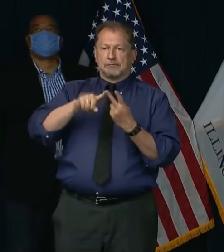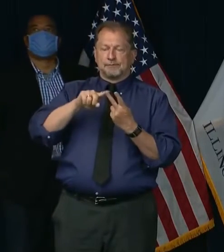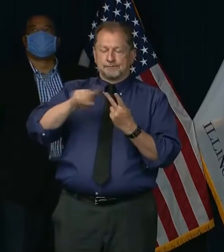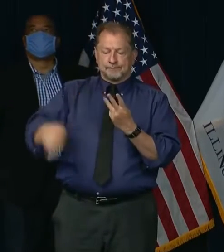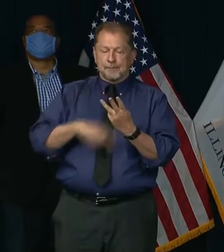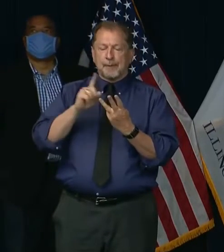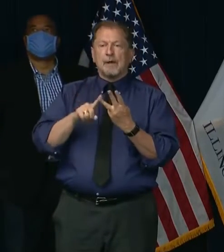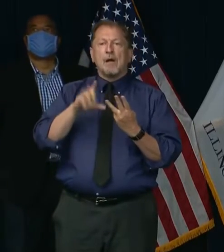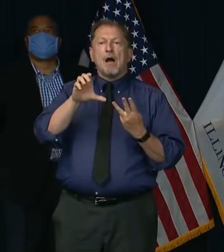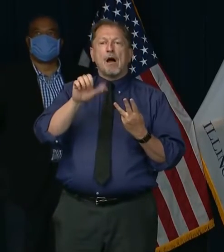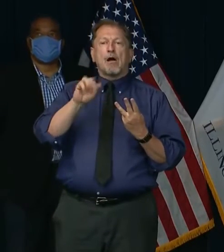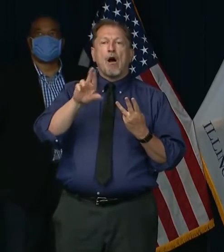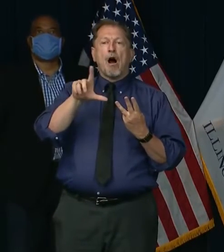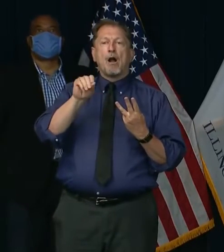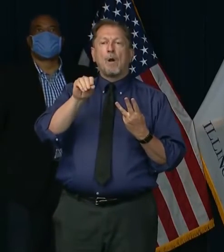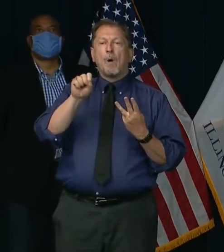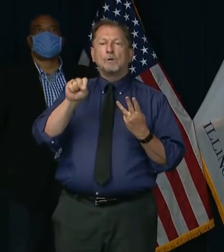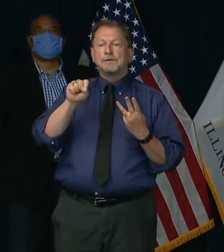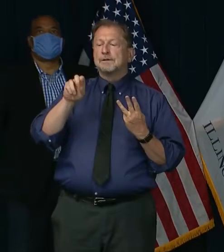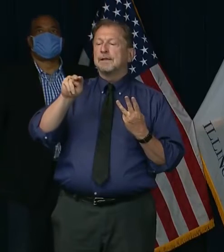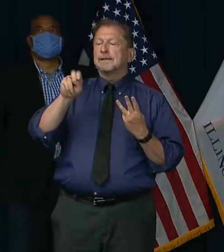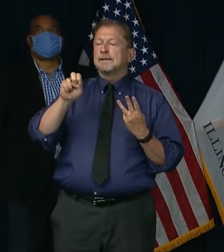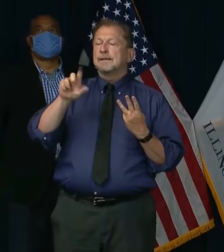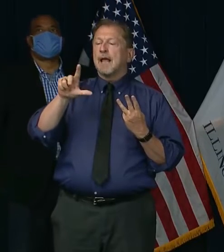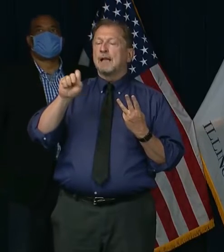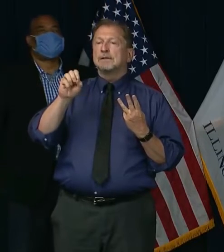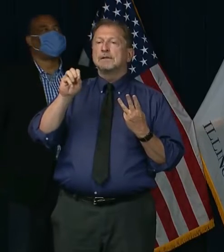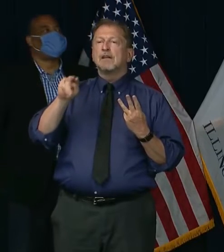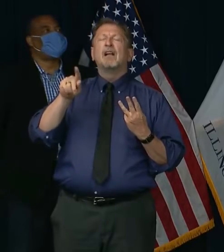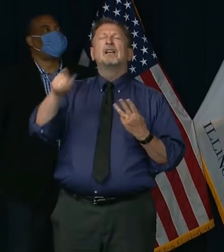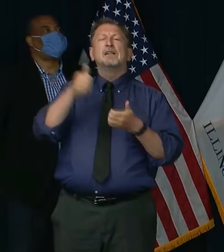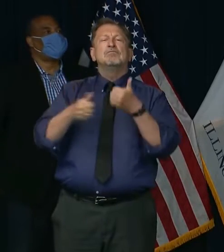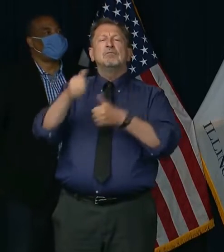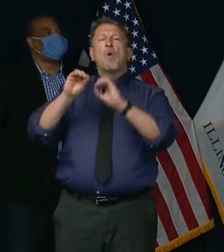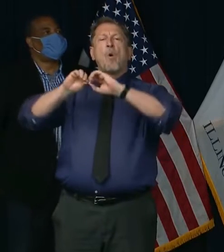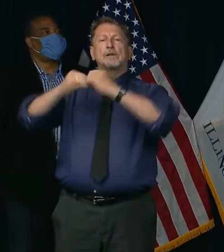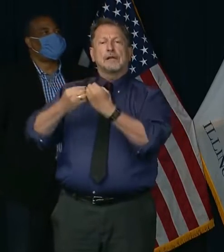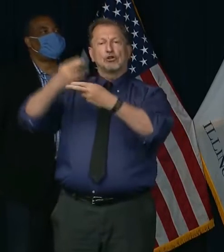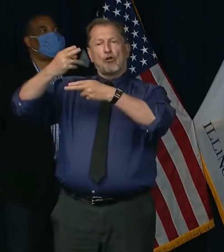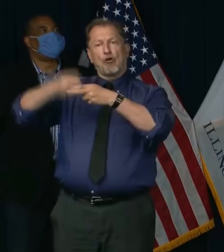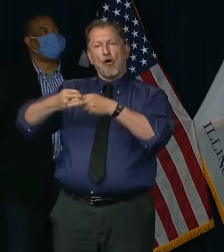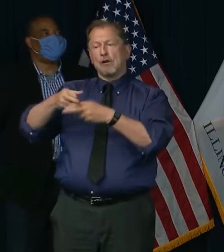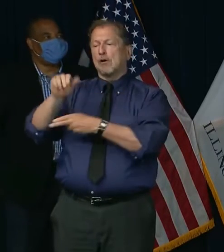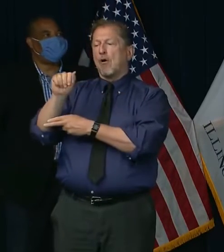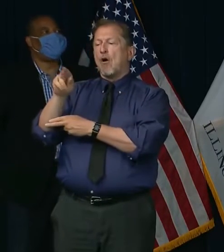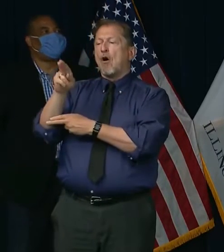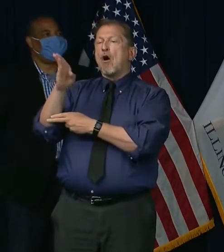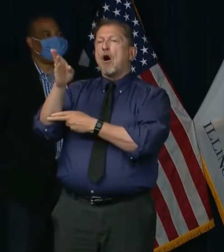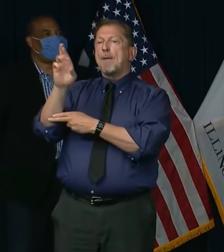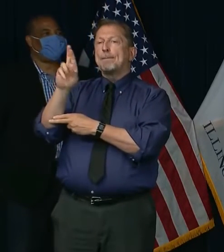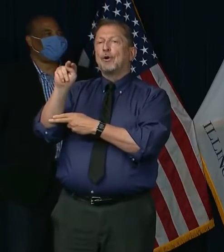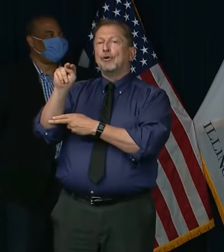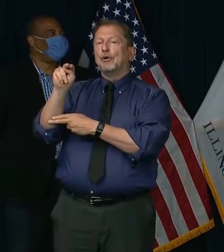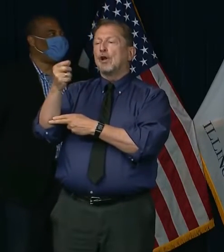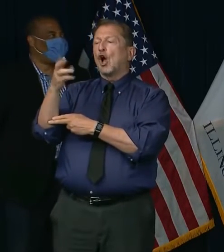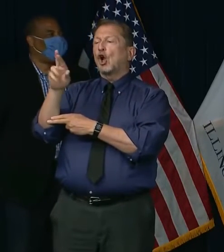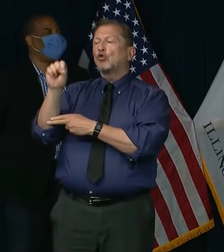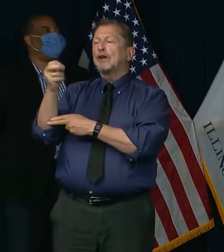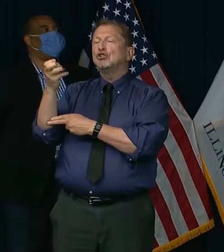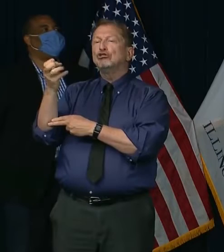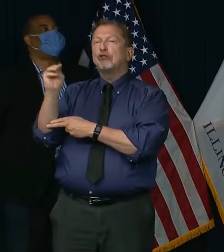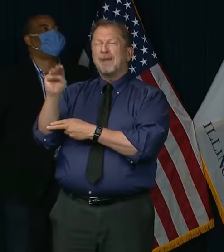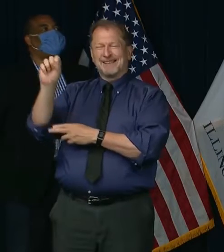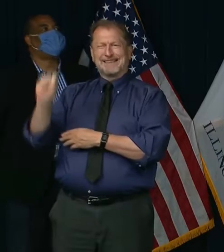are Carlos Nelson, the Chief Executive Officer of the Greater Auburn-Gresham Development Corporation, who